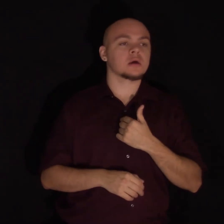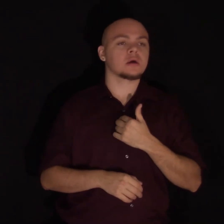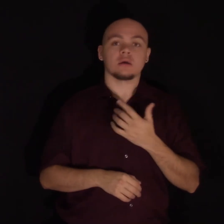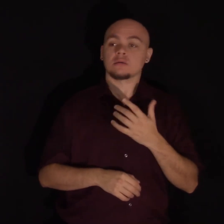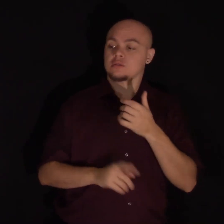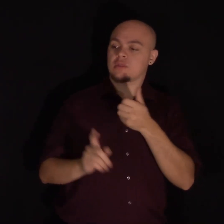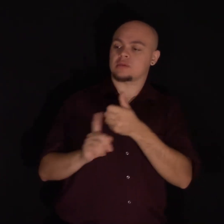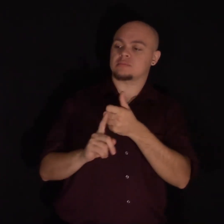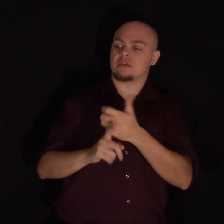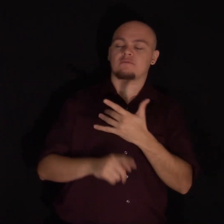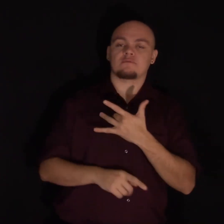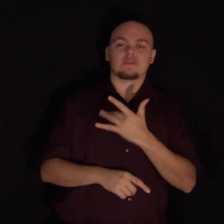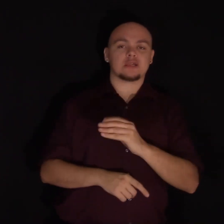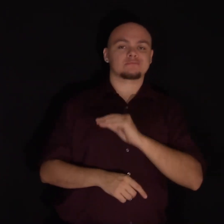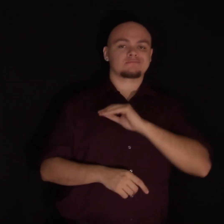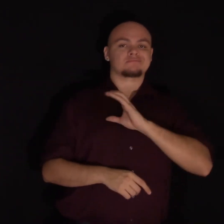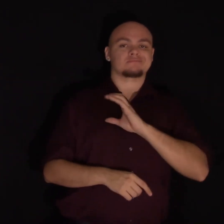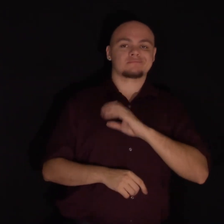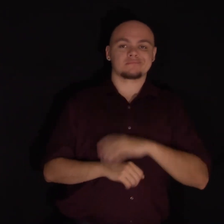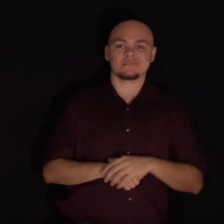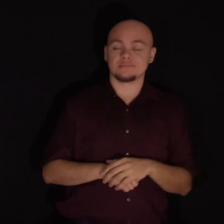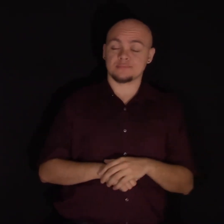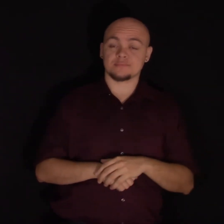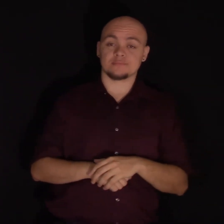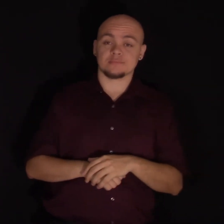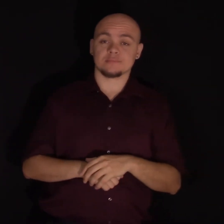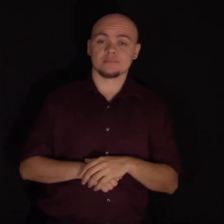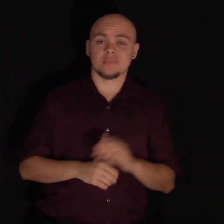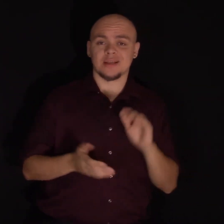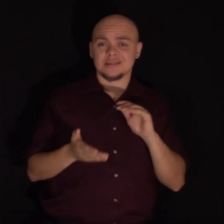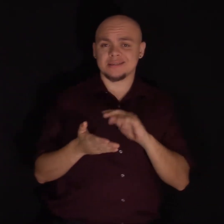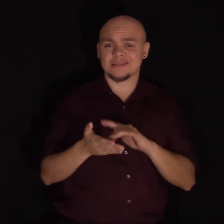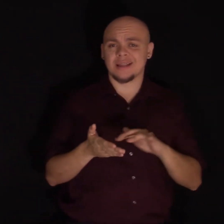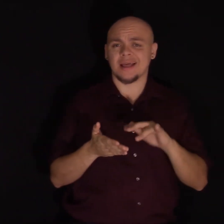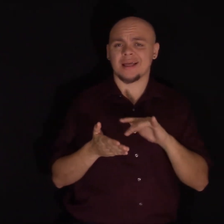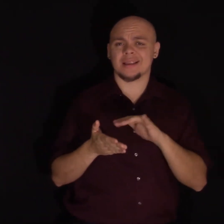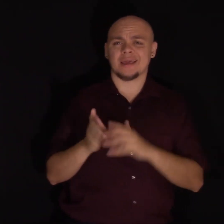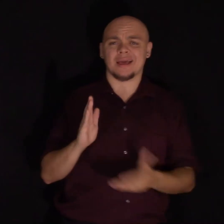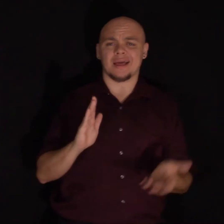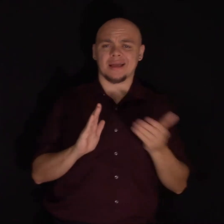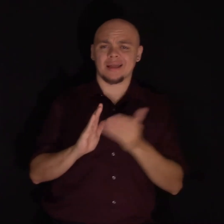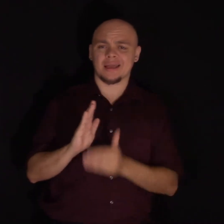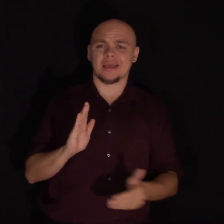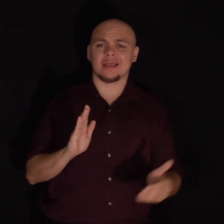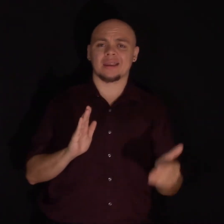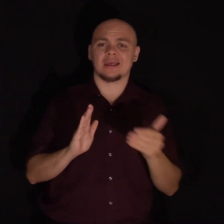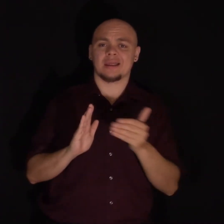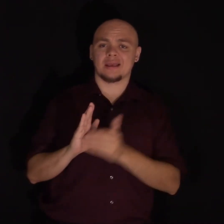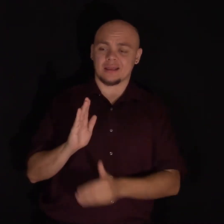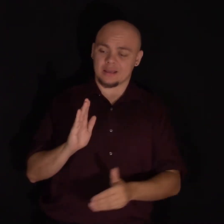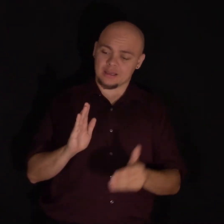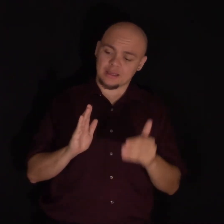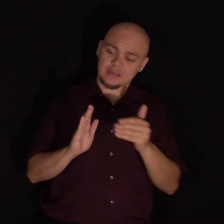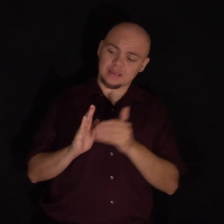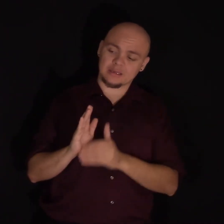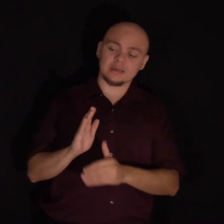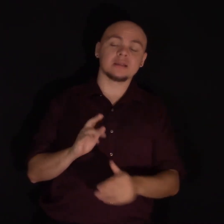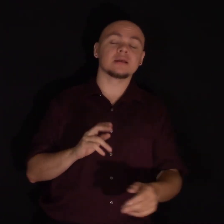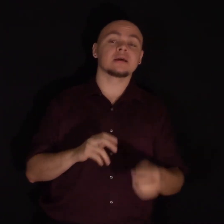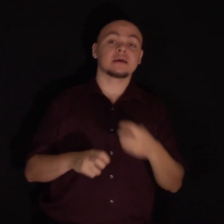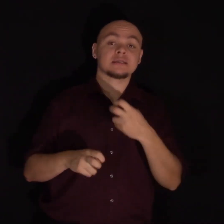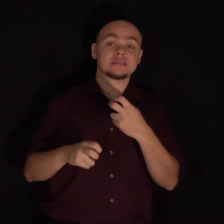themselves. And in study after study, they have run from difficulty.